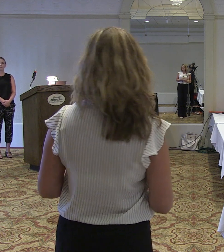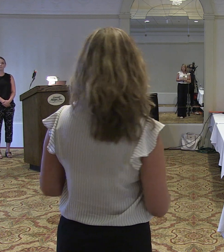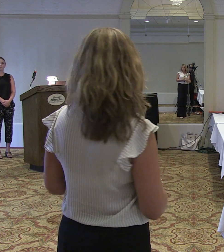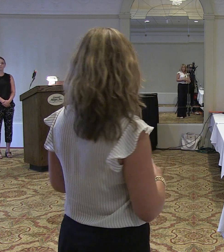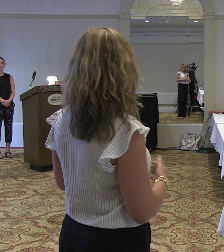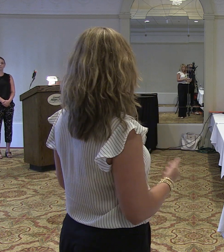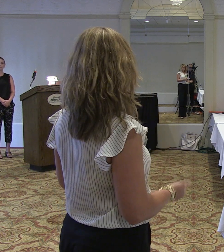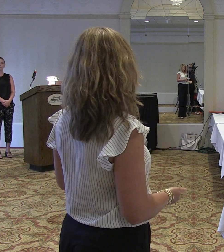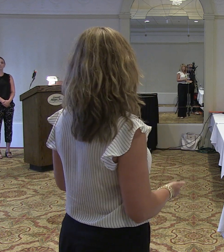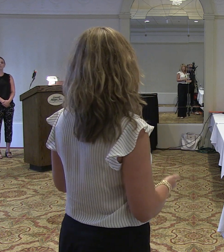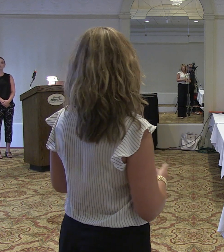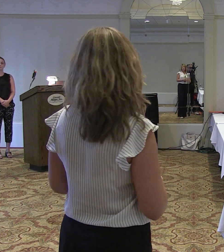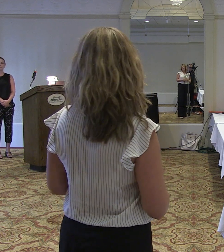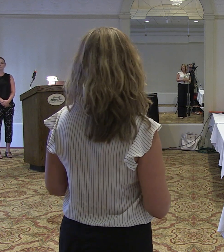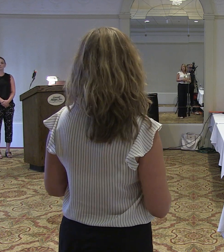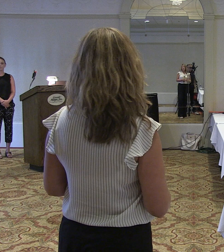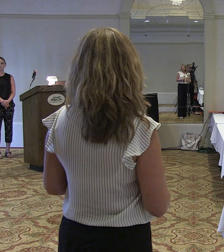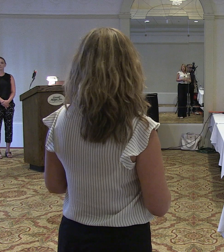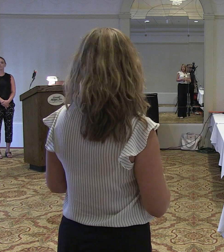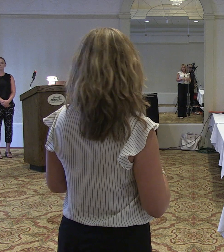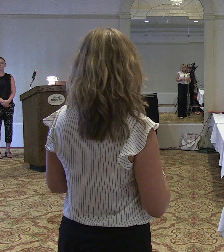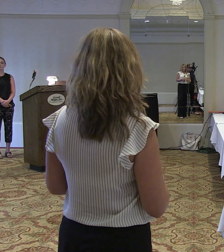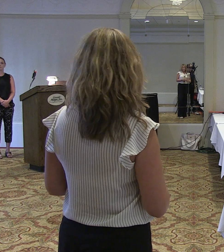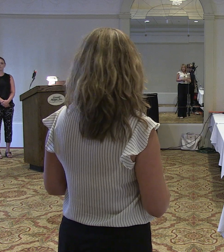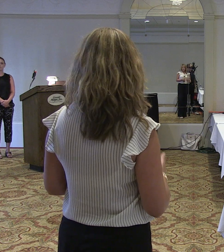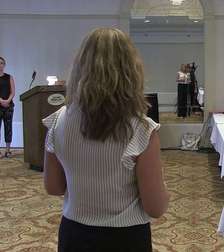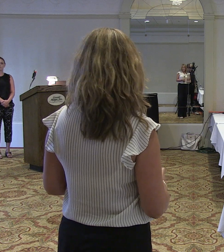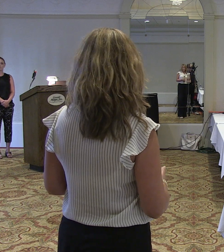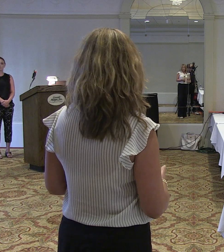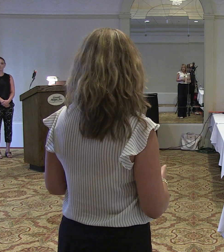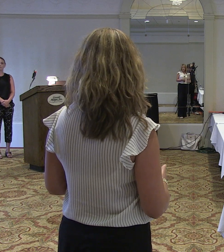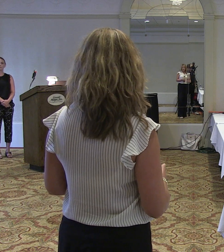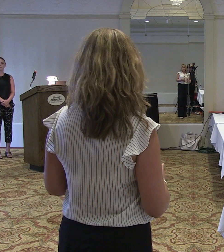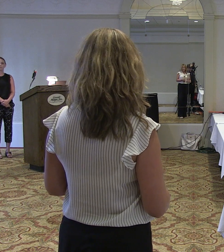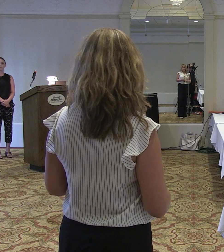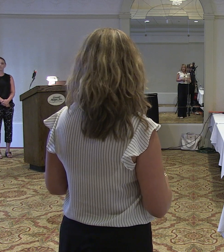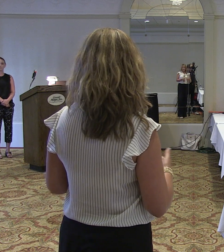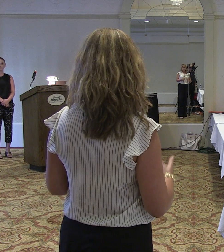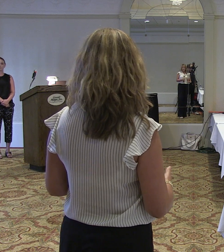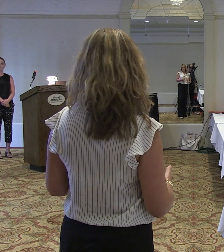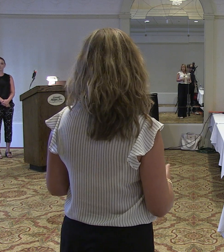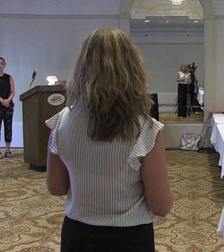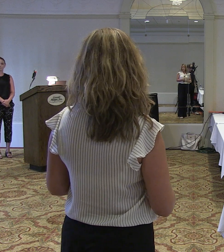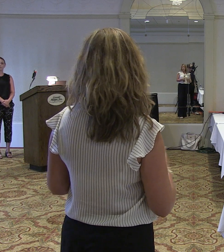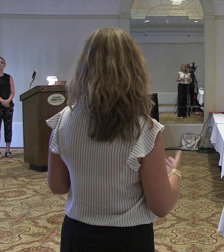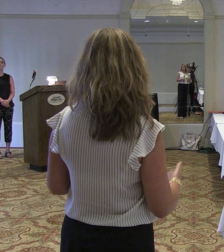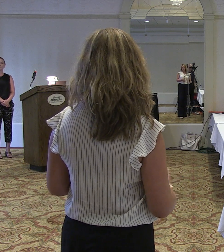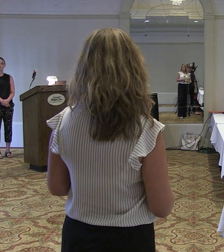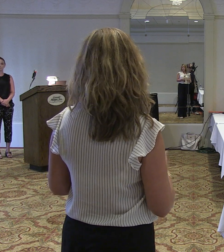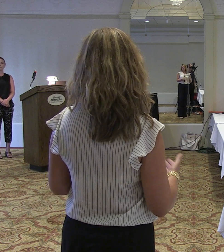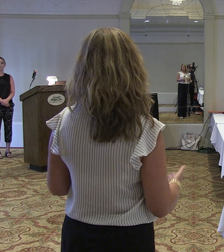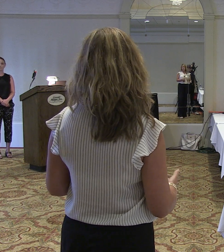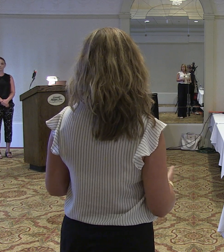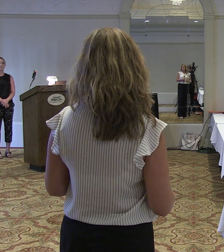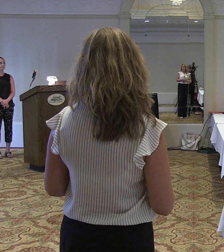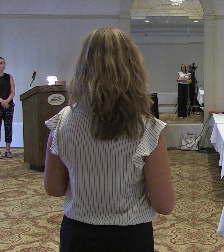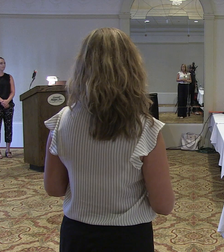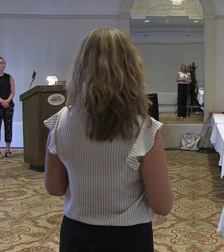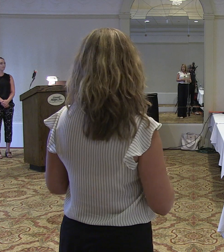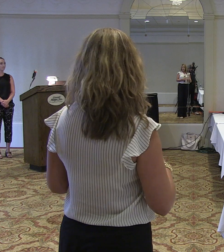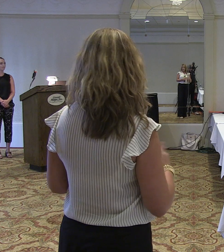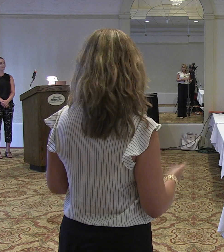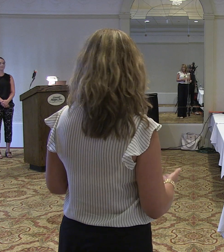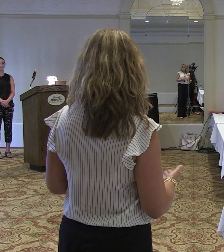over 18 days they're considered chronically absent that doesn't take into account if they've had an accident or a chronic illness or any of those